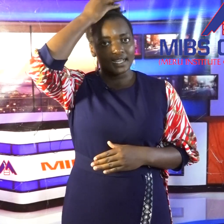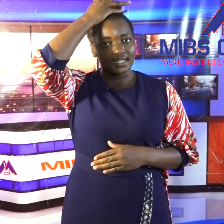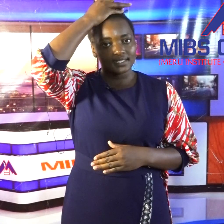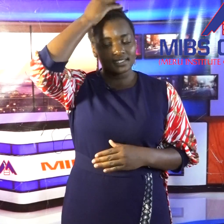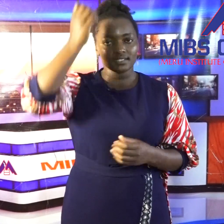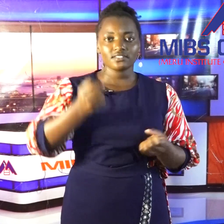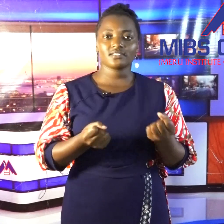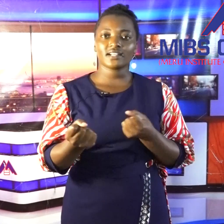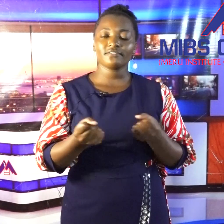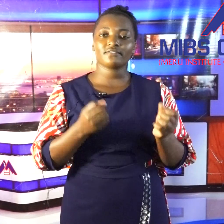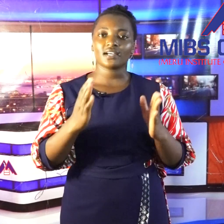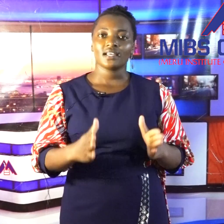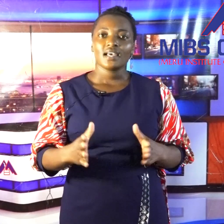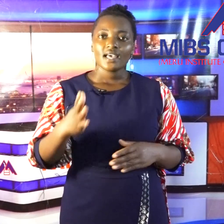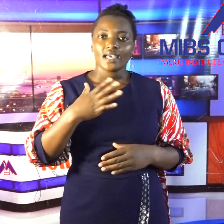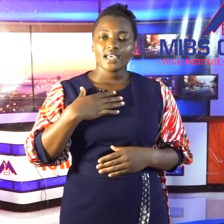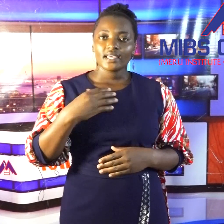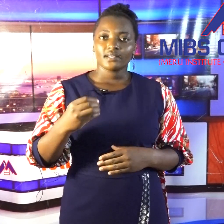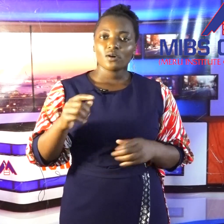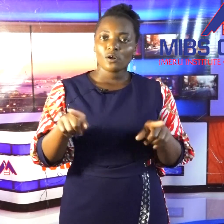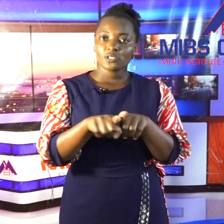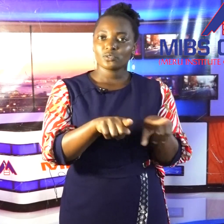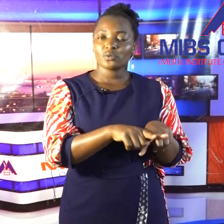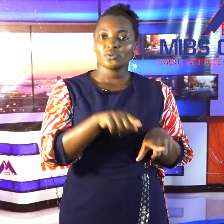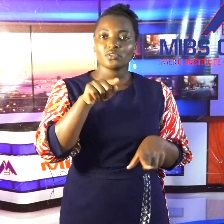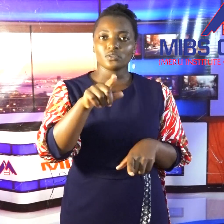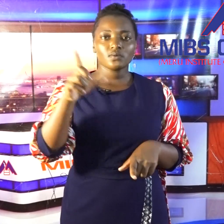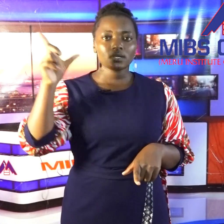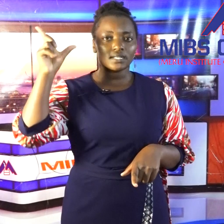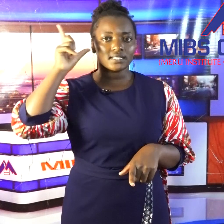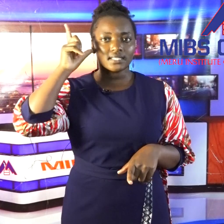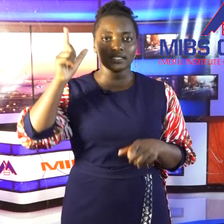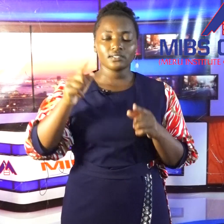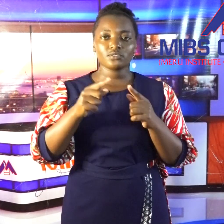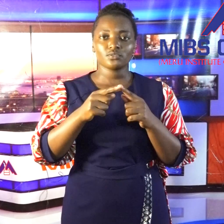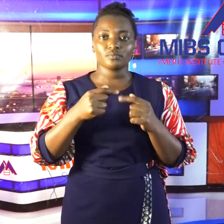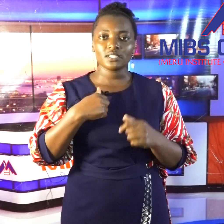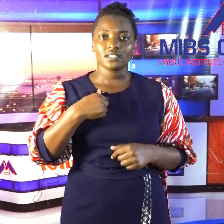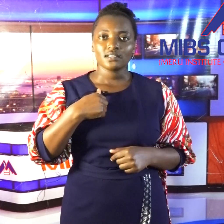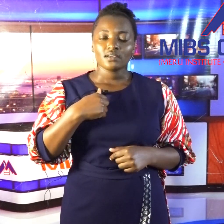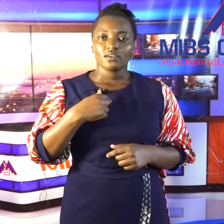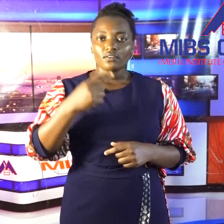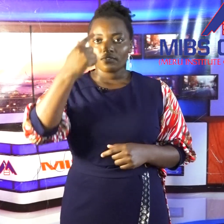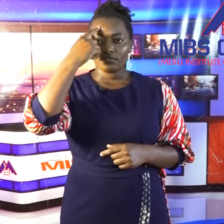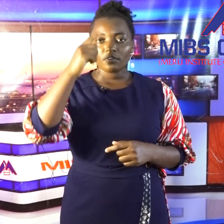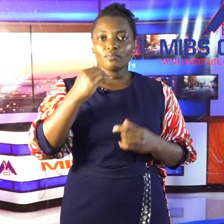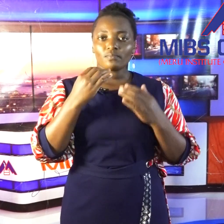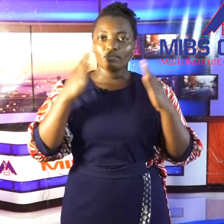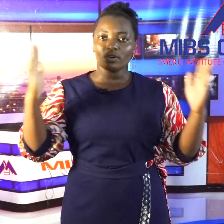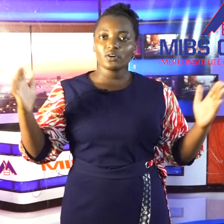nurse, driver and also you listening to me. For more